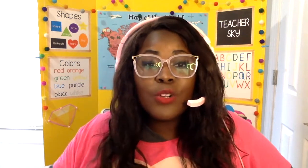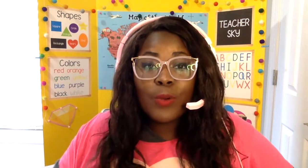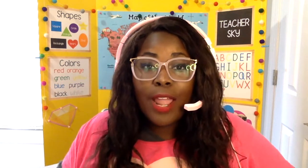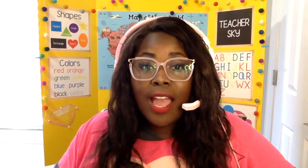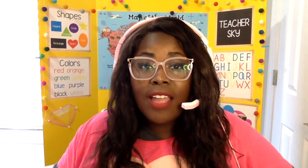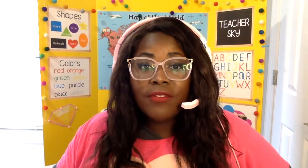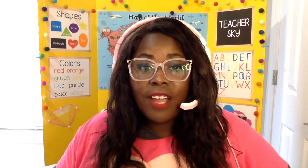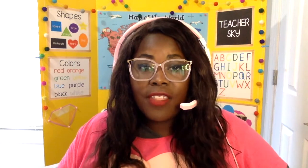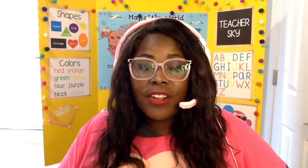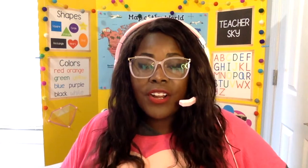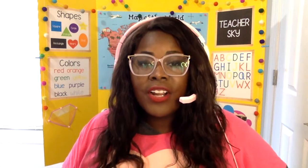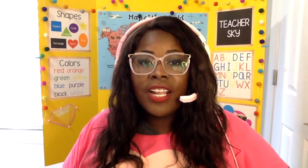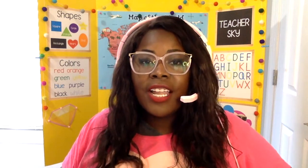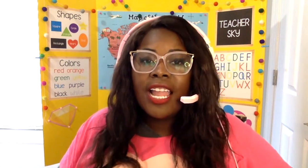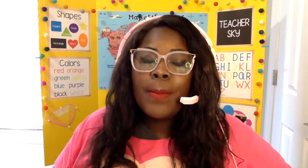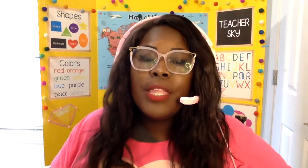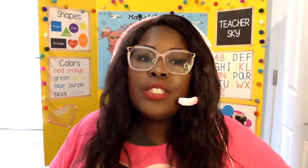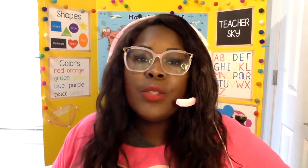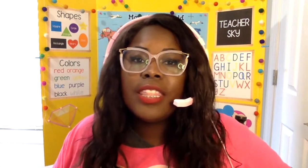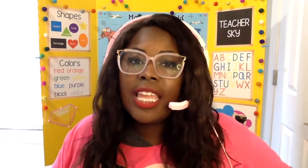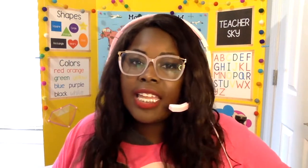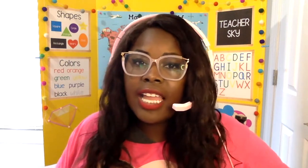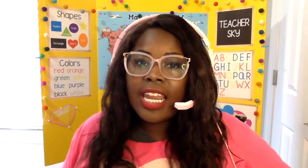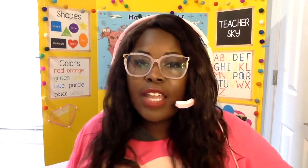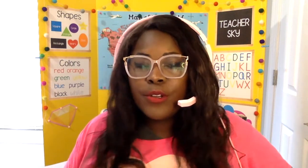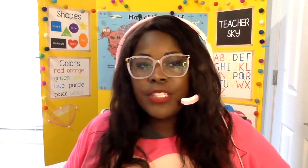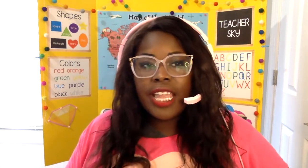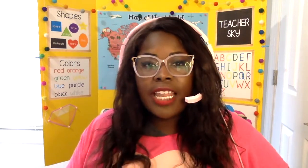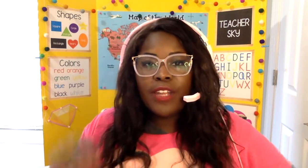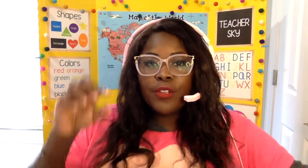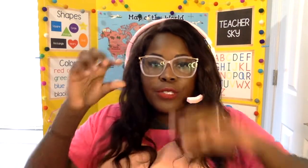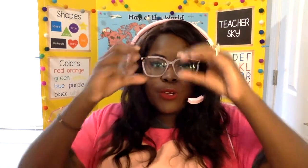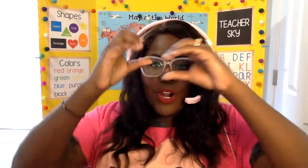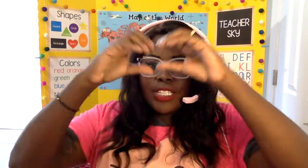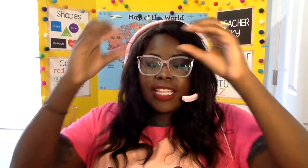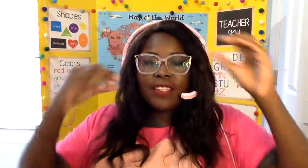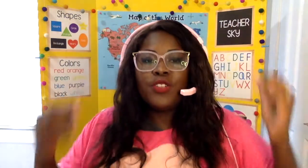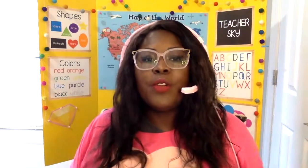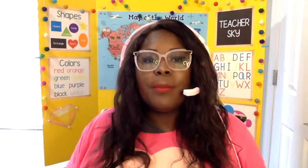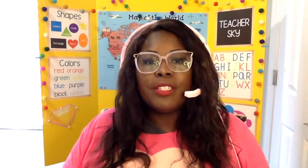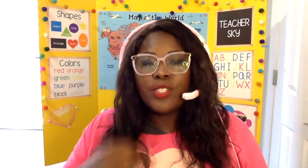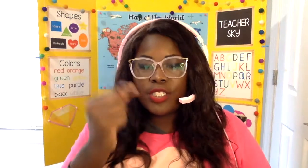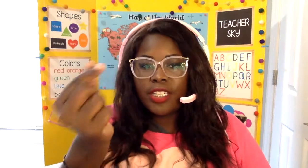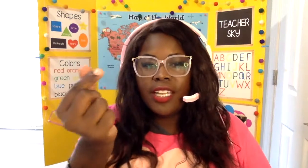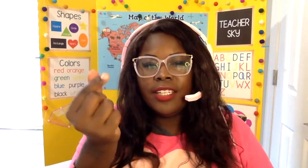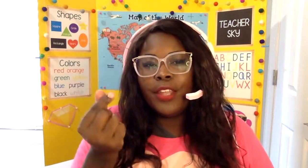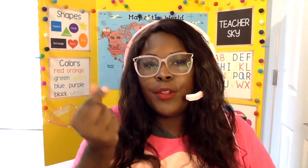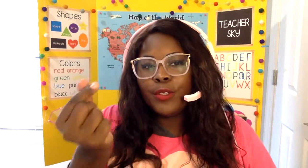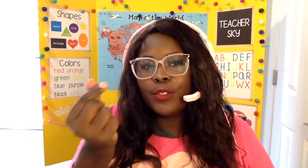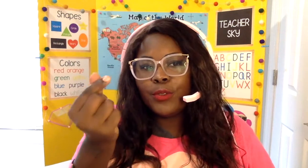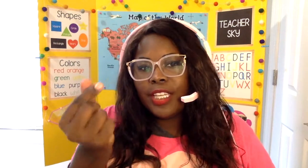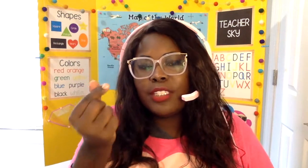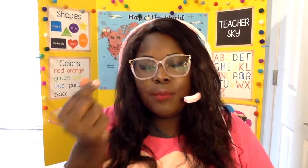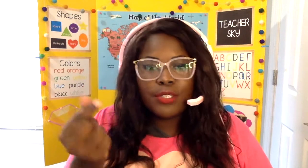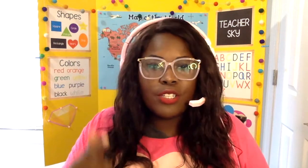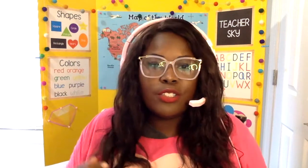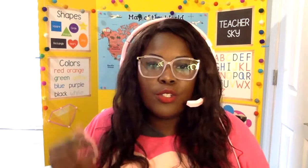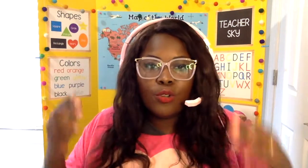grandfather so that they can kind of understand i know there's little hearts next to it but just another little thing to push it a little